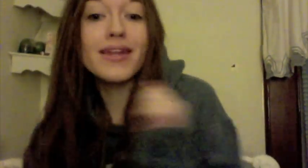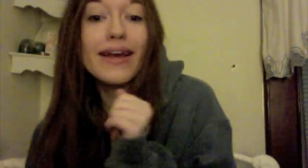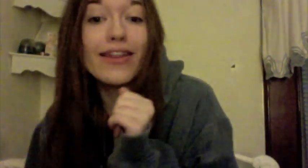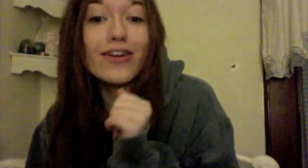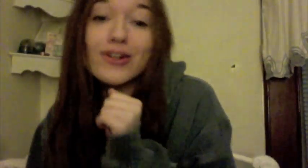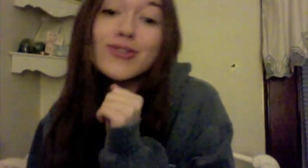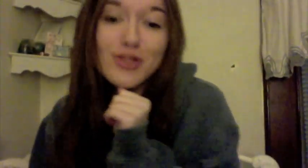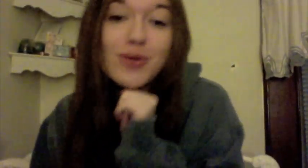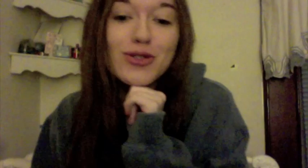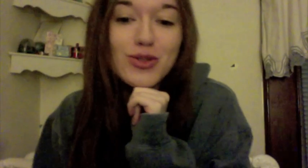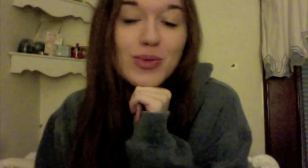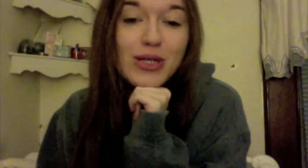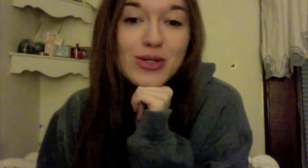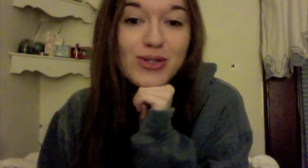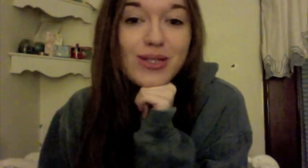together, so it should be interesting.